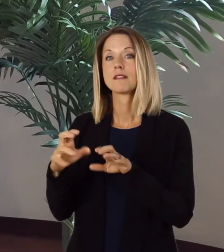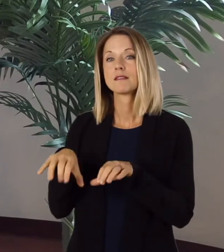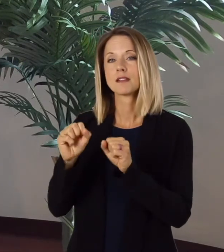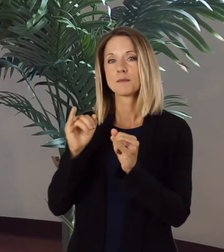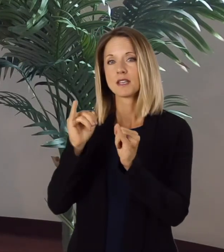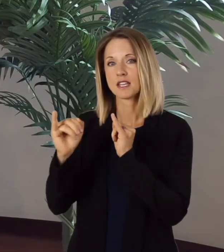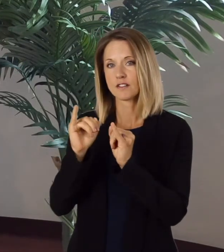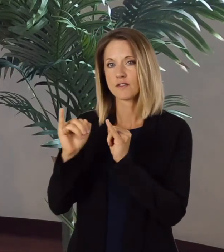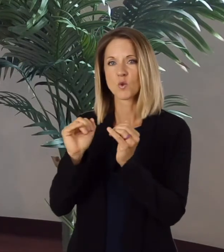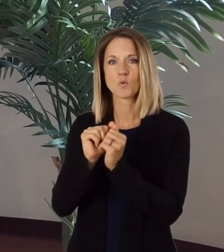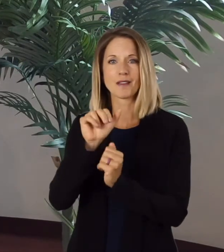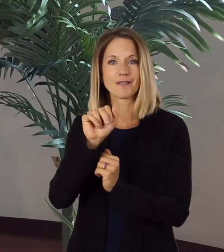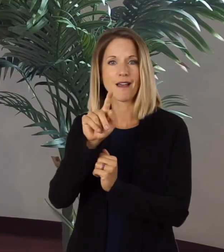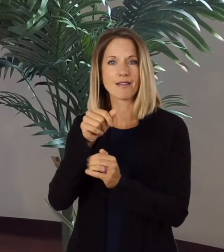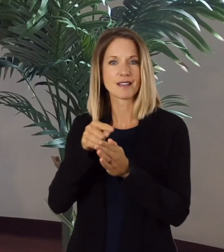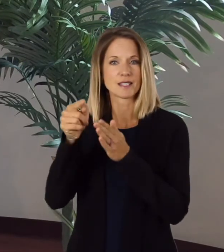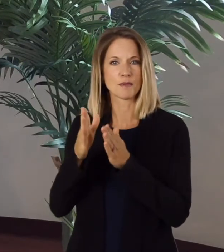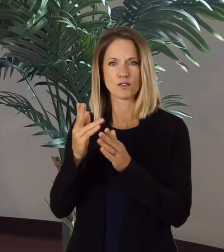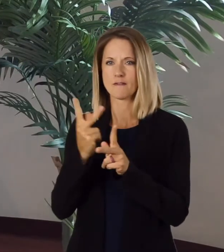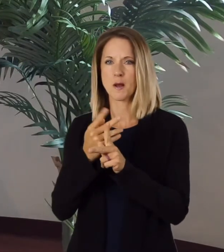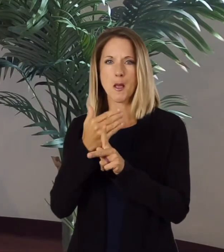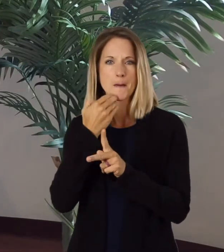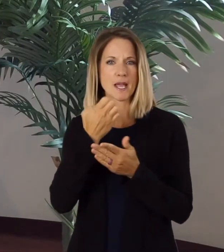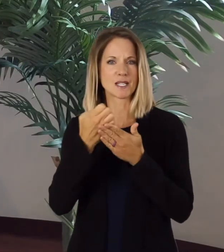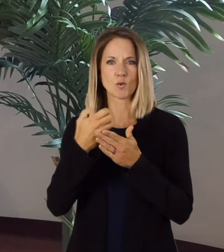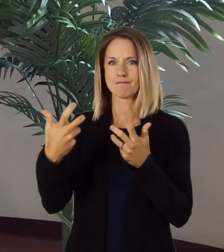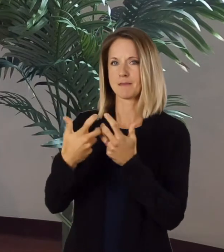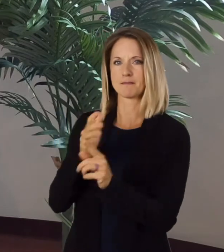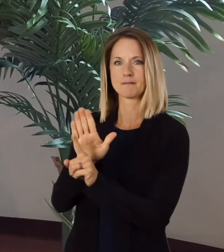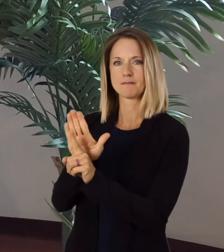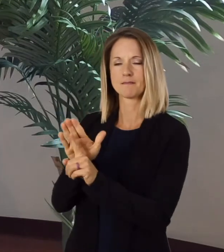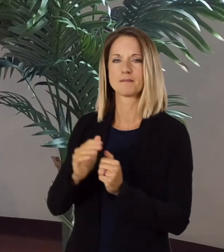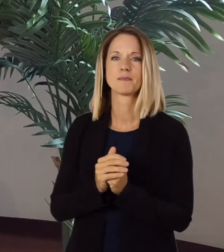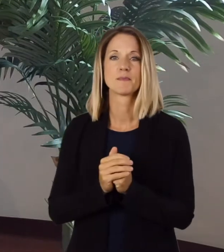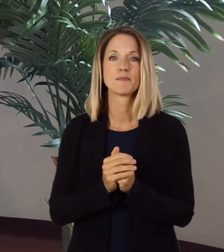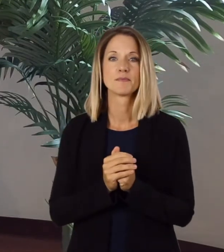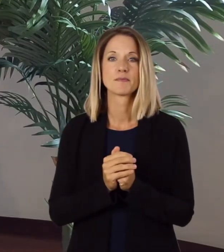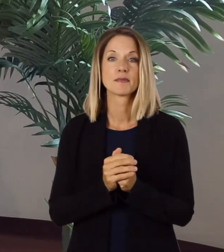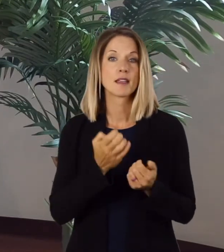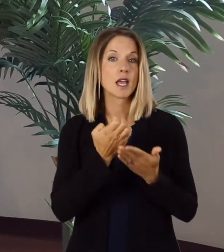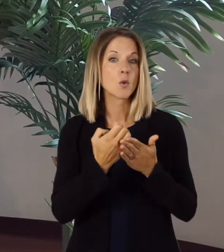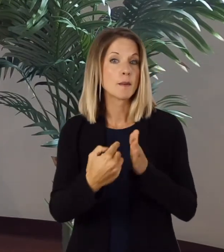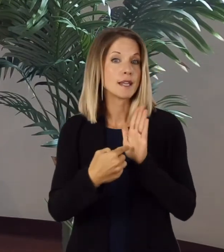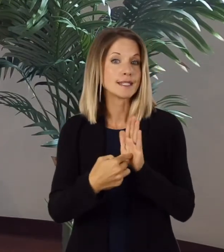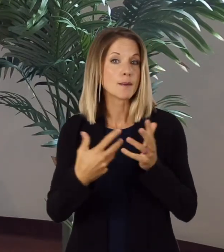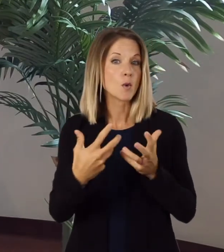equipment that you need. Examples of equipment are amplified phones, an